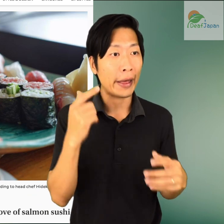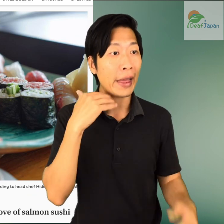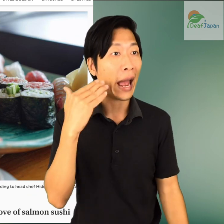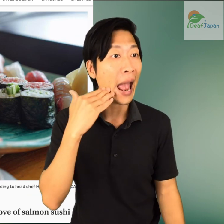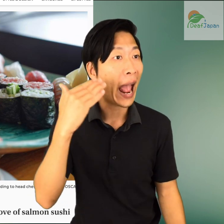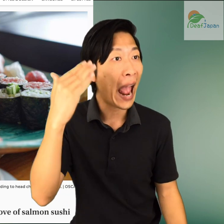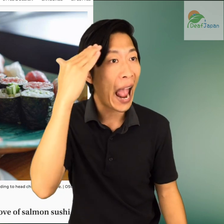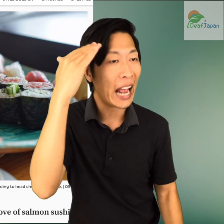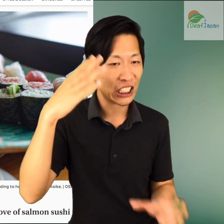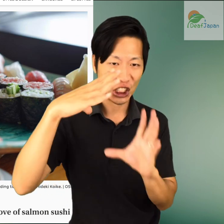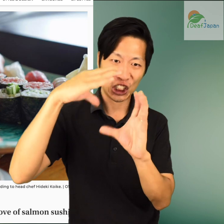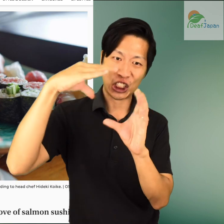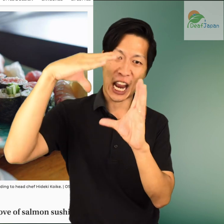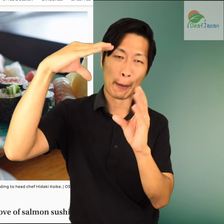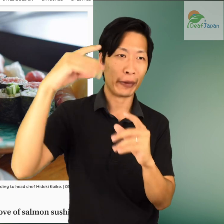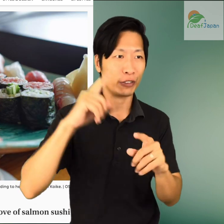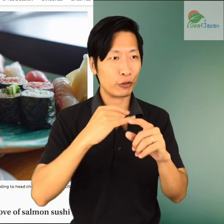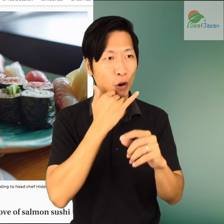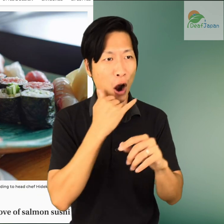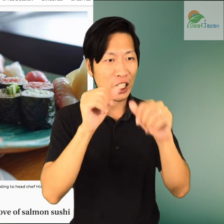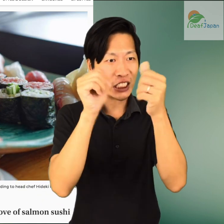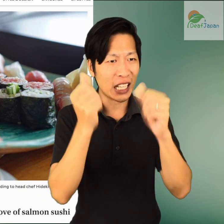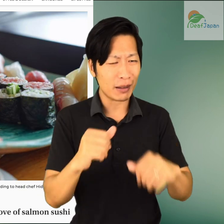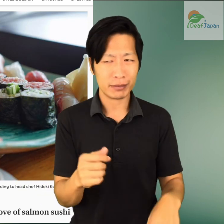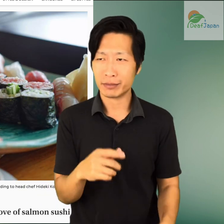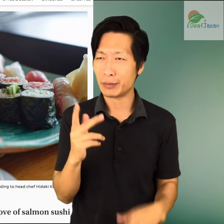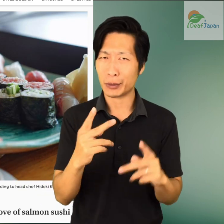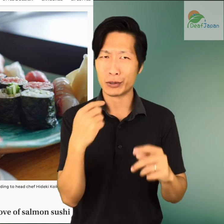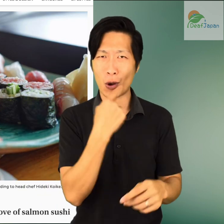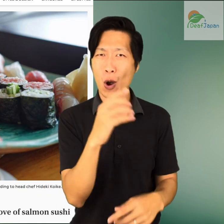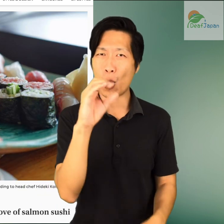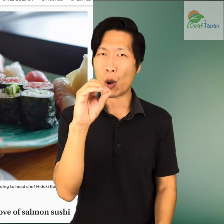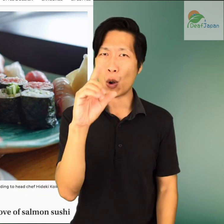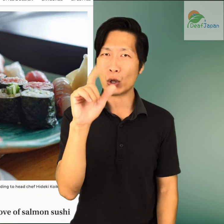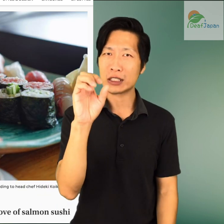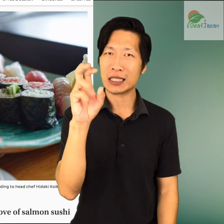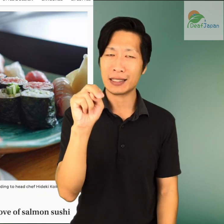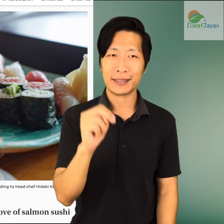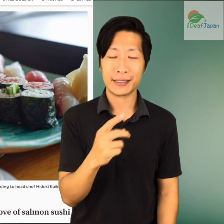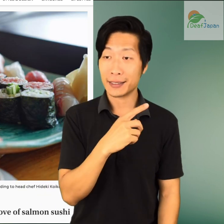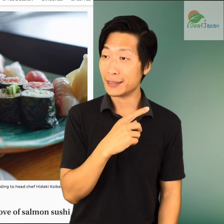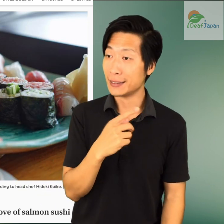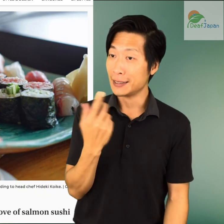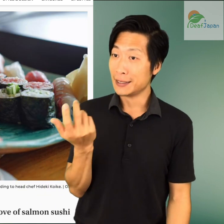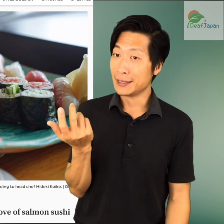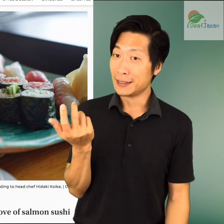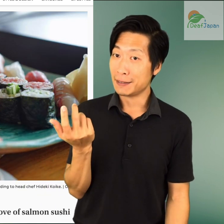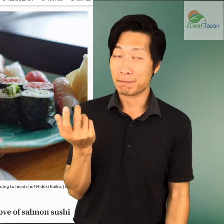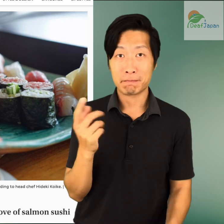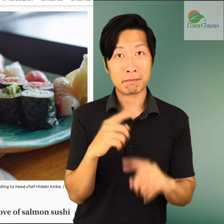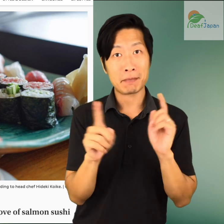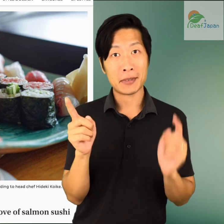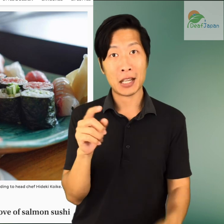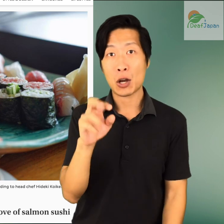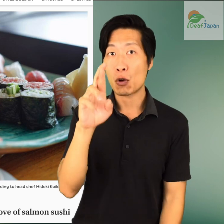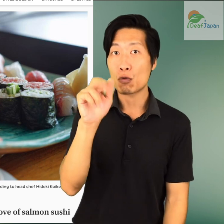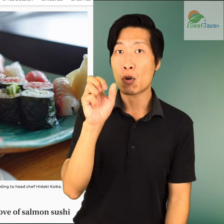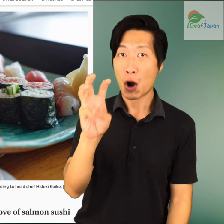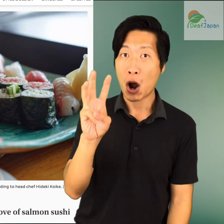Or, the head was in a wrong shape, people told Olsen. Yet raw salmon had been considered